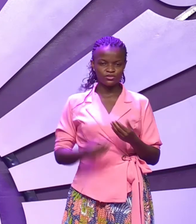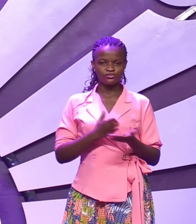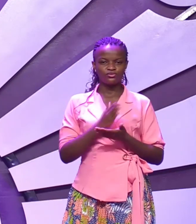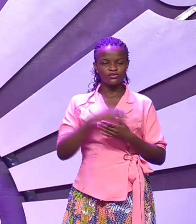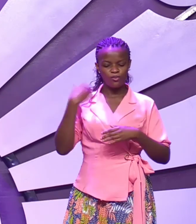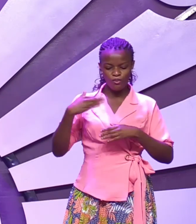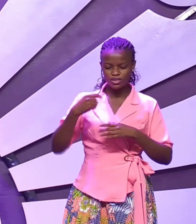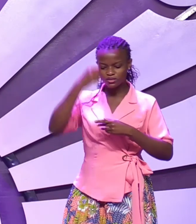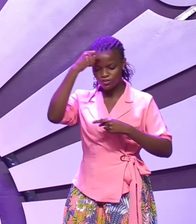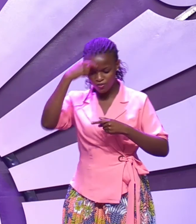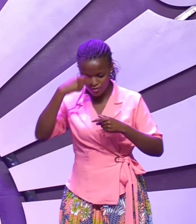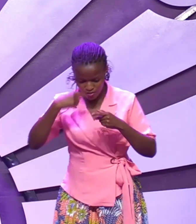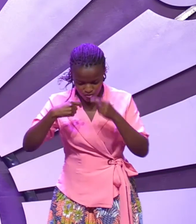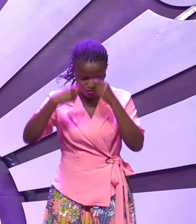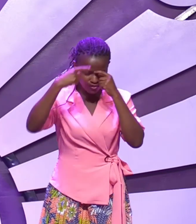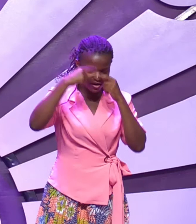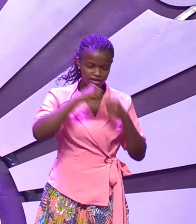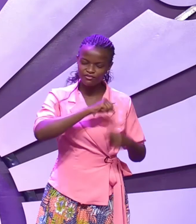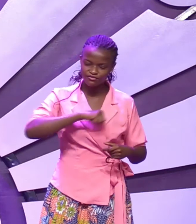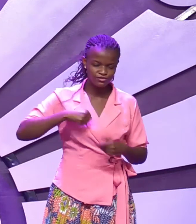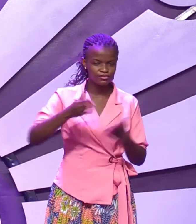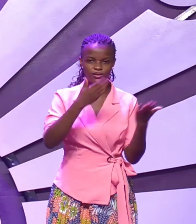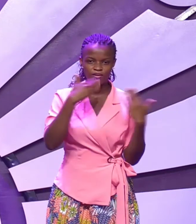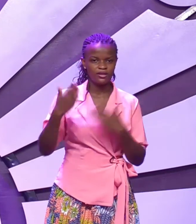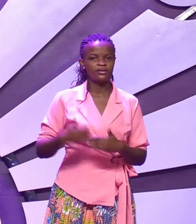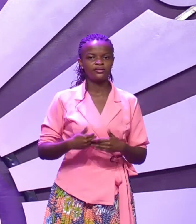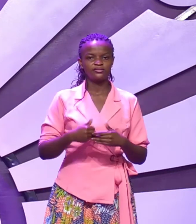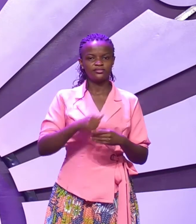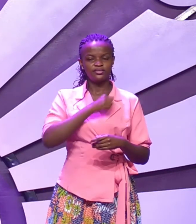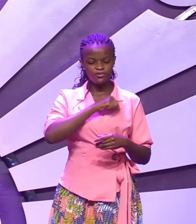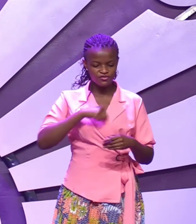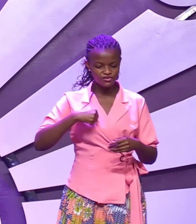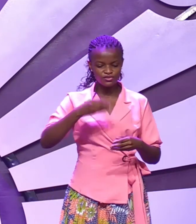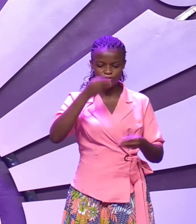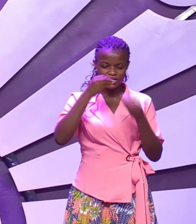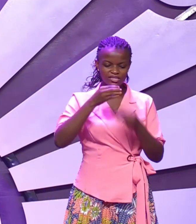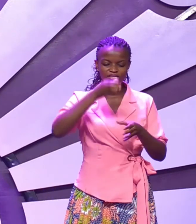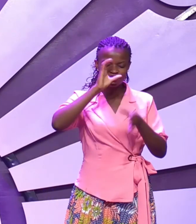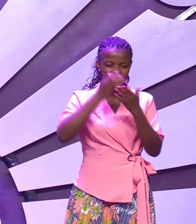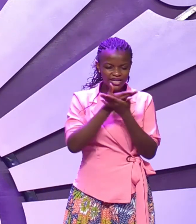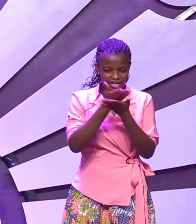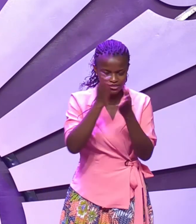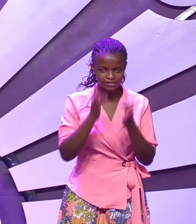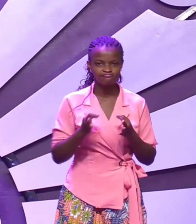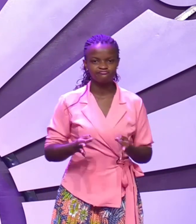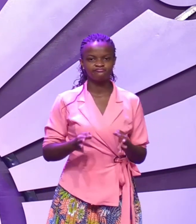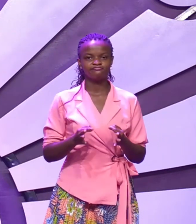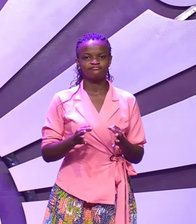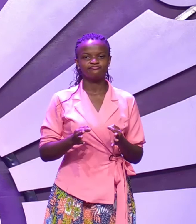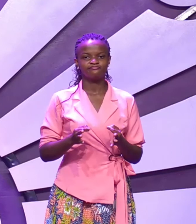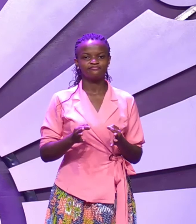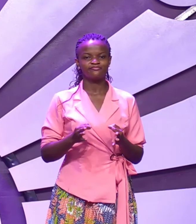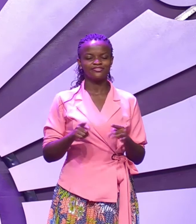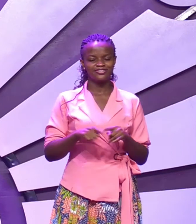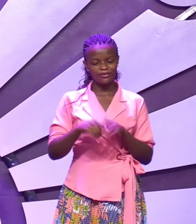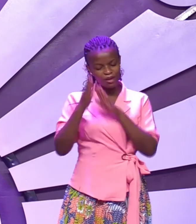weeping he refused to take a shower he refused to eat and drink anything and